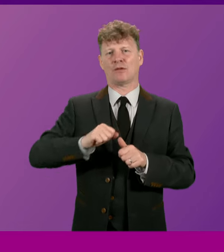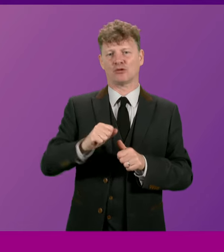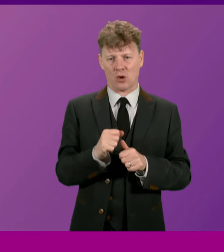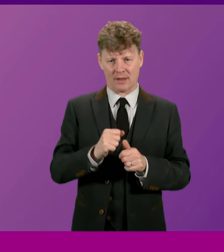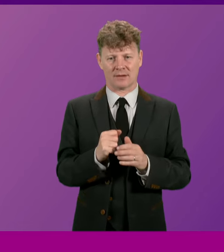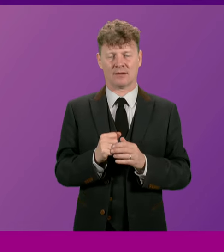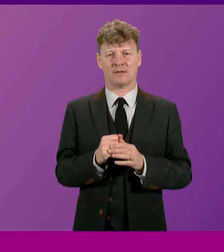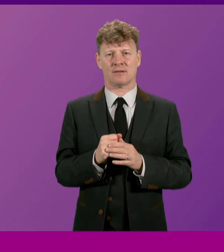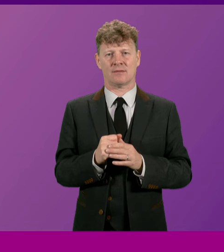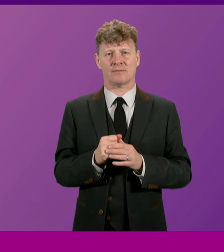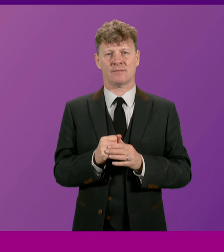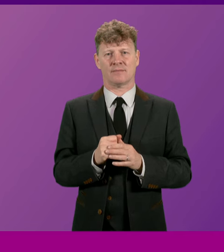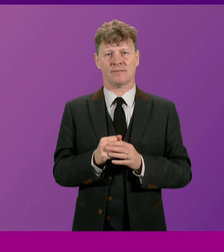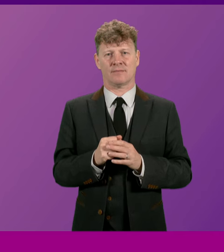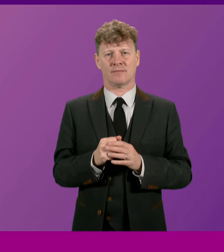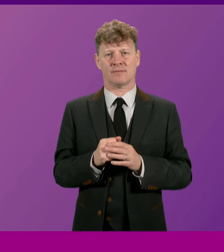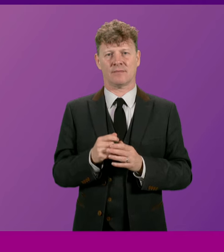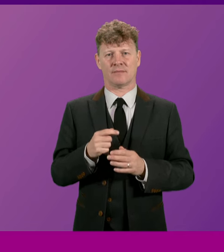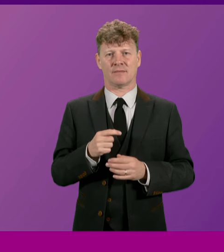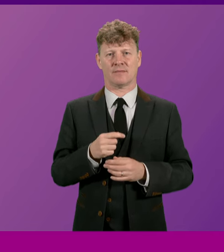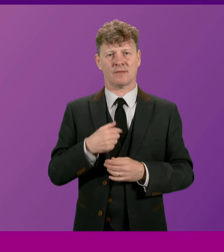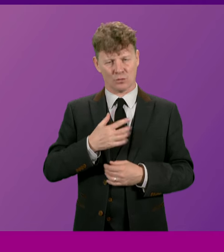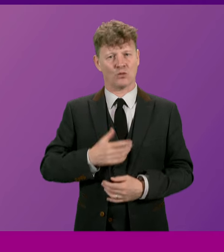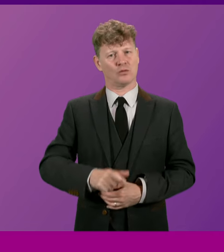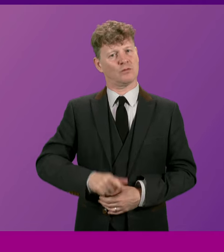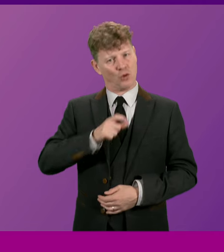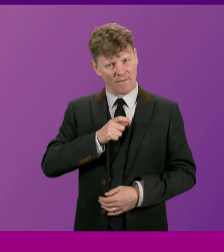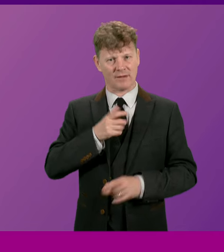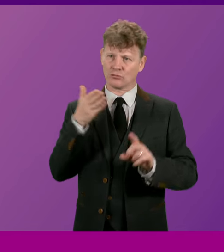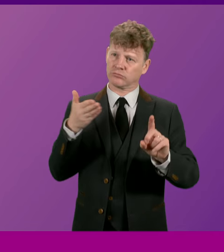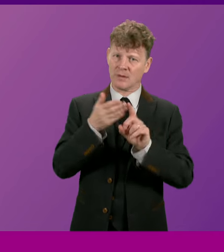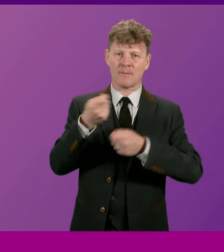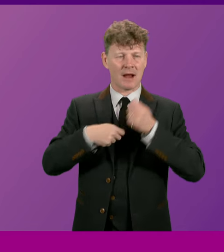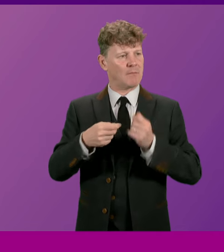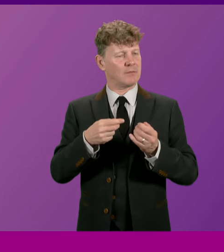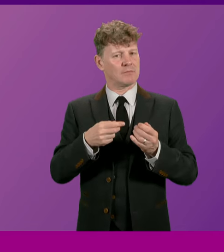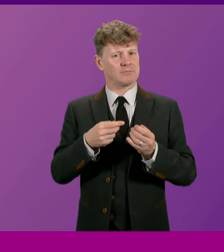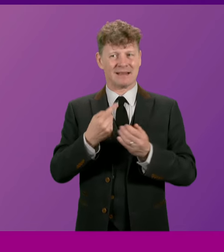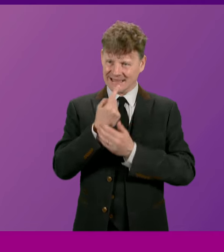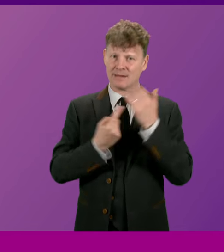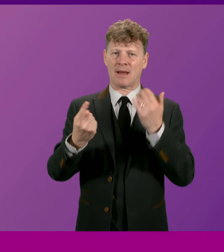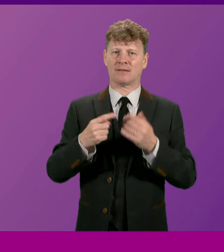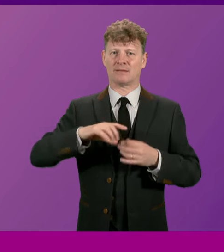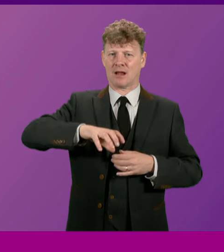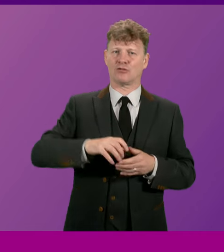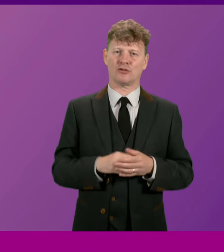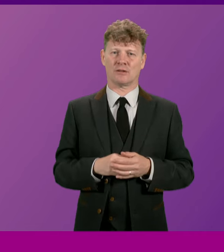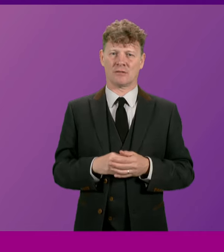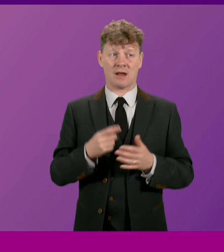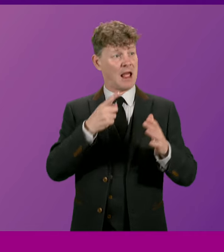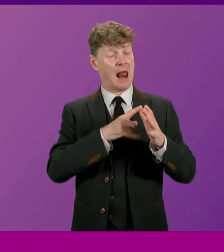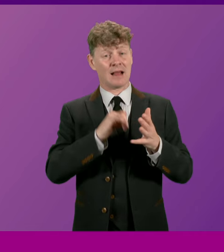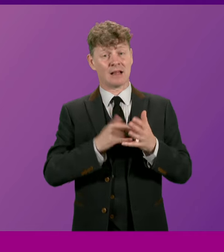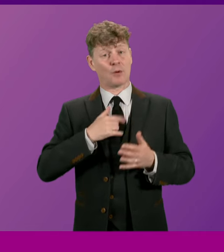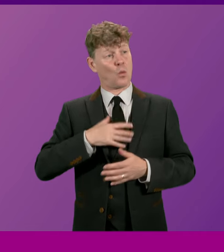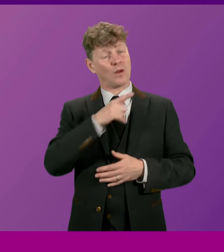with the confidence and the ambition to become a normal, independent nation. Let Alex Salmond be remembered